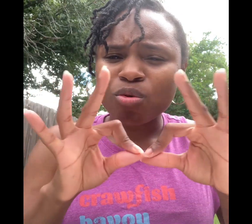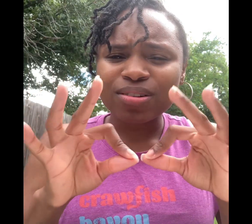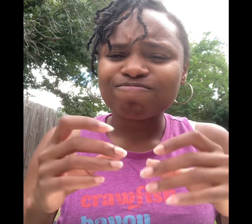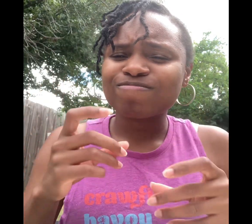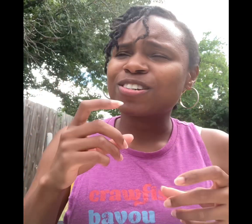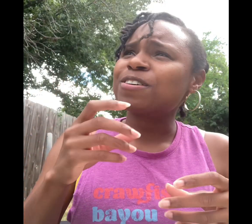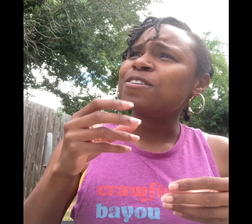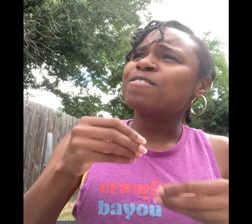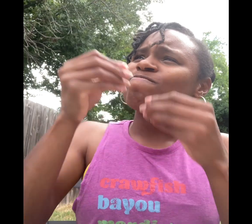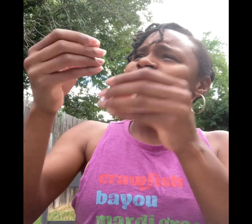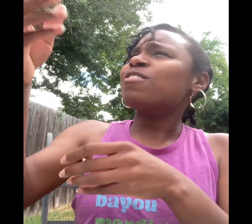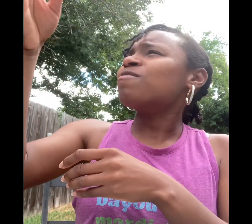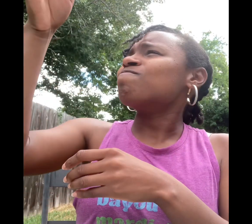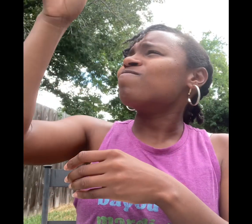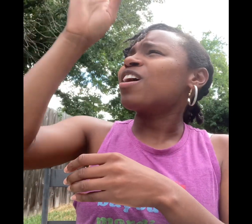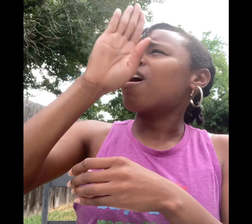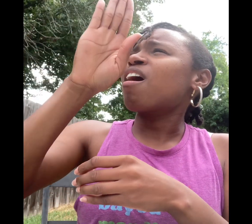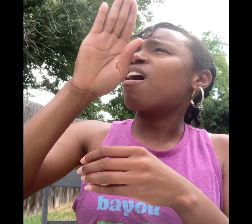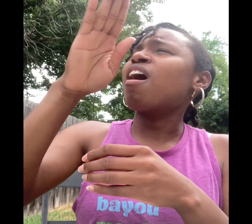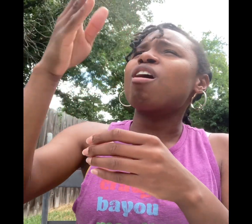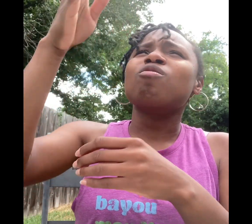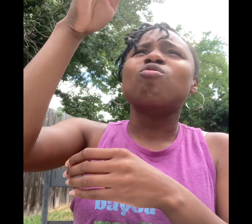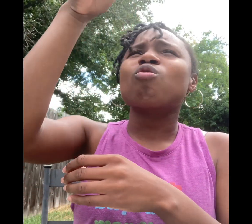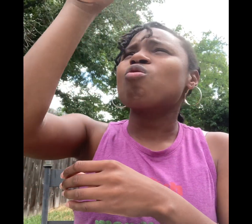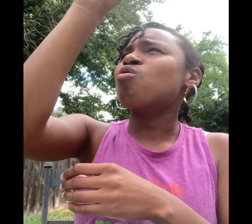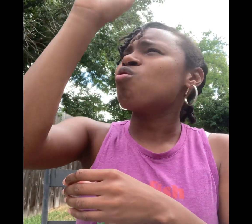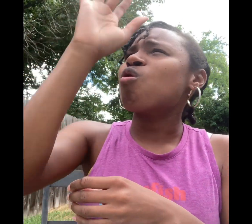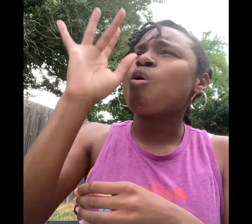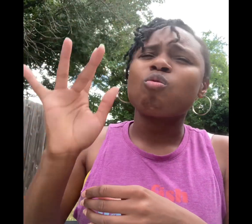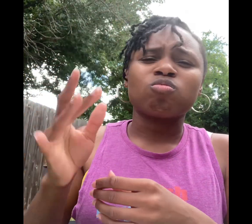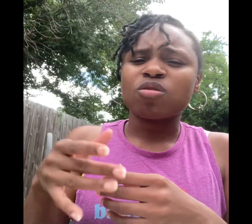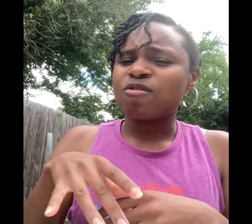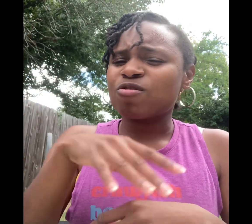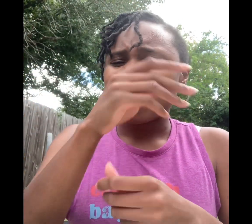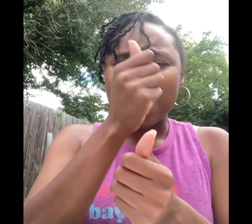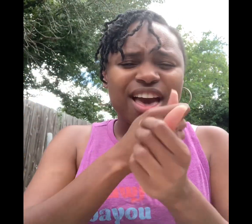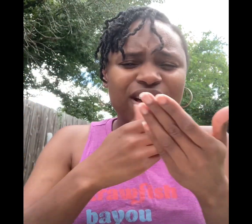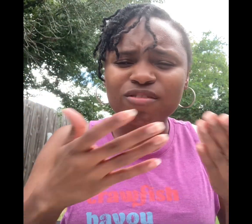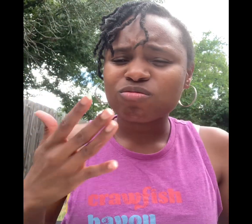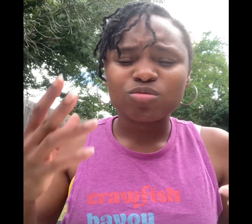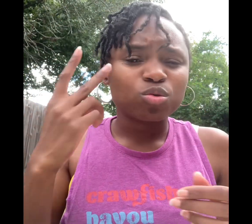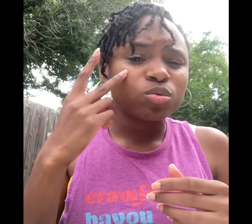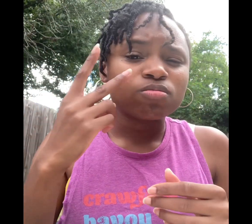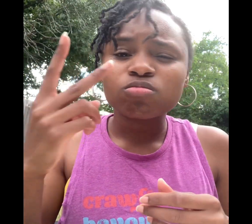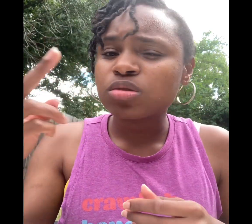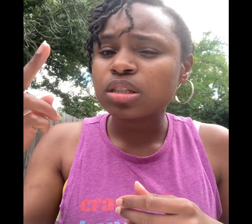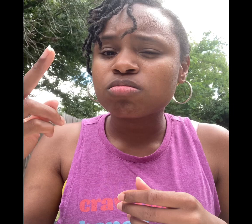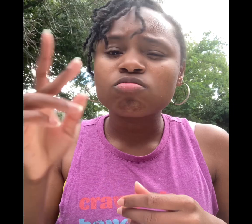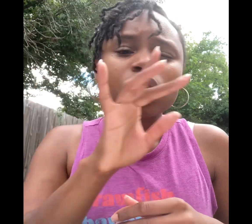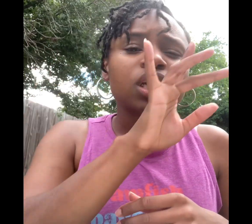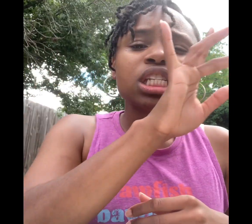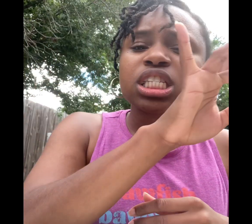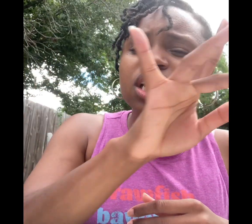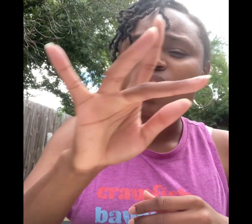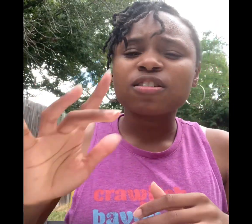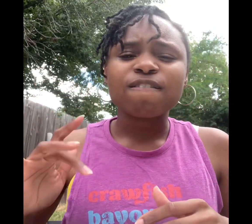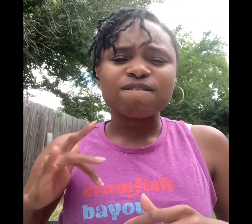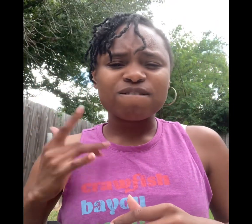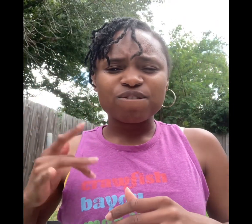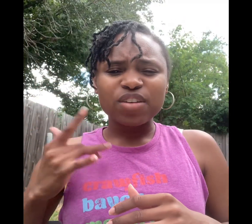It's important to give God glory for everything you see, touch,